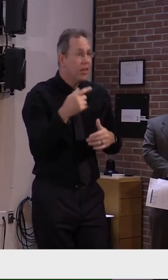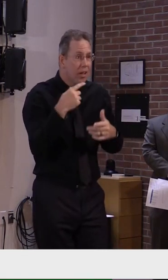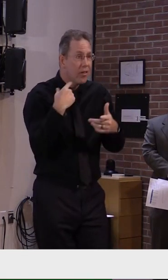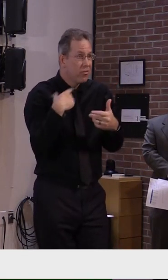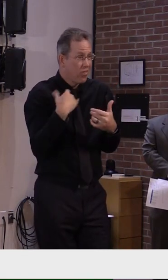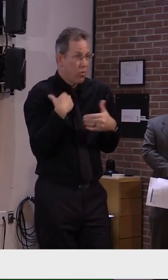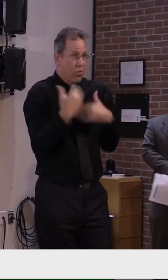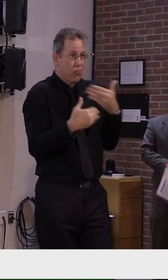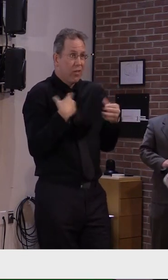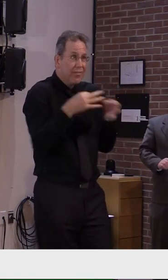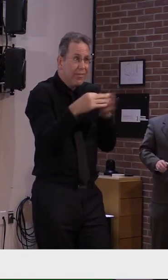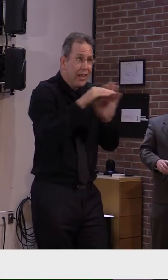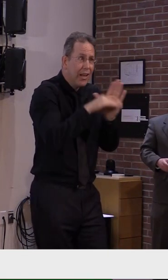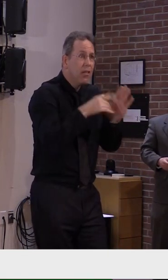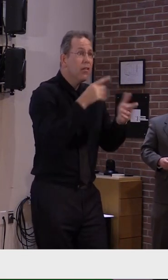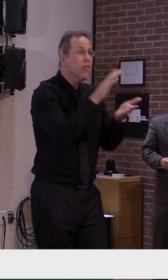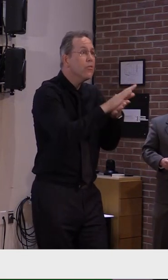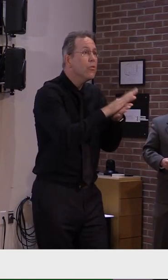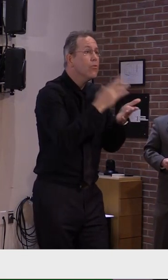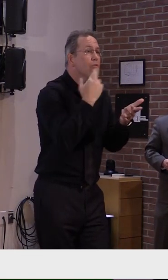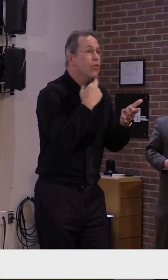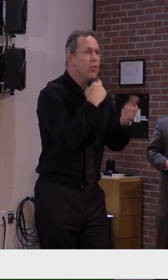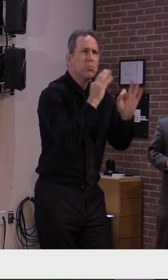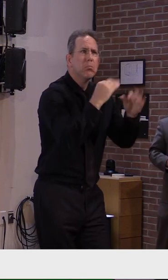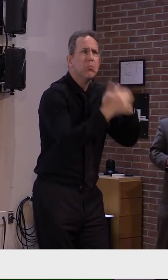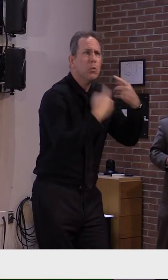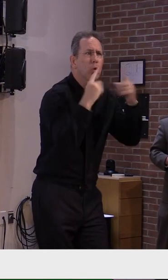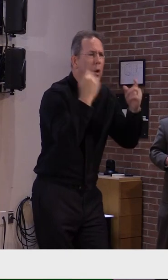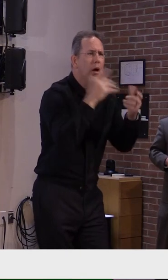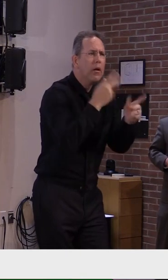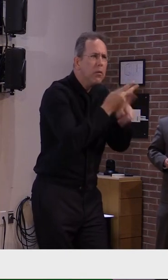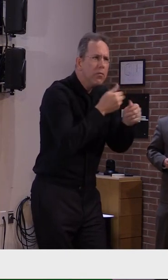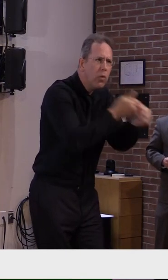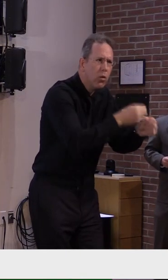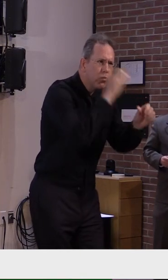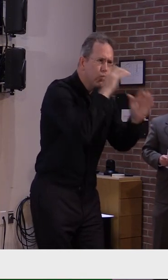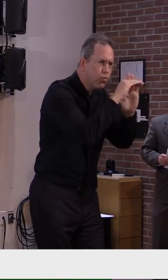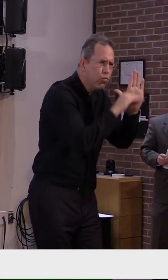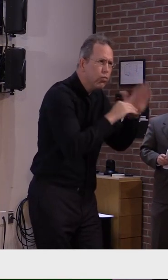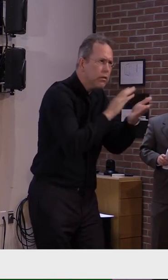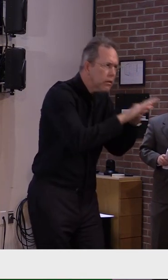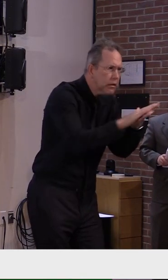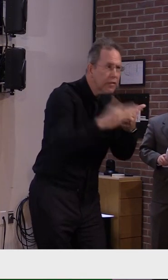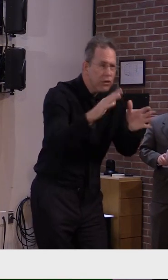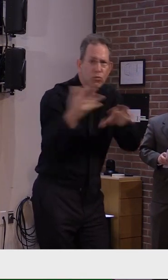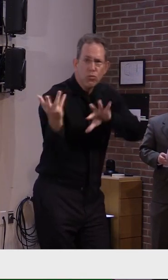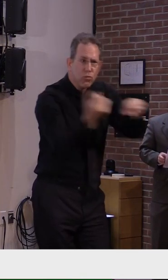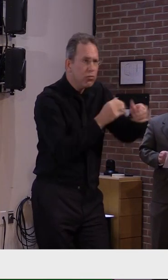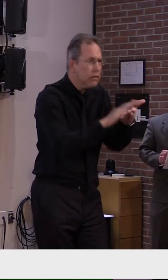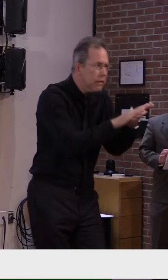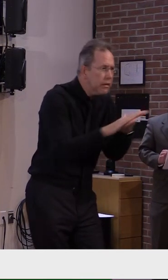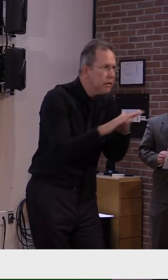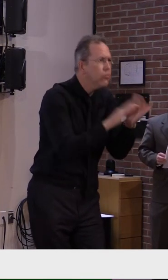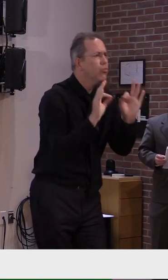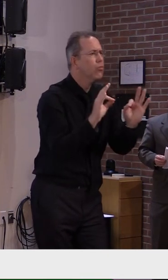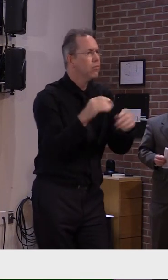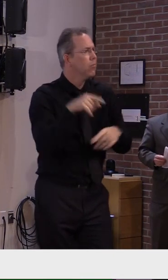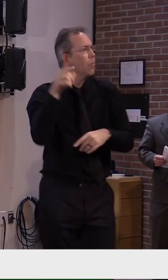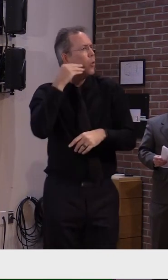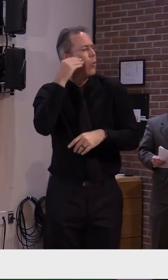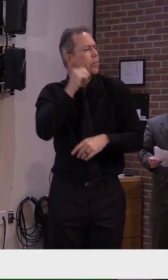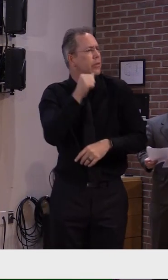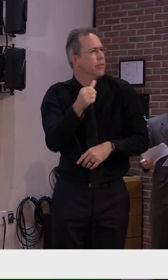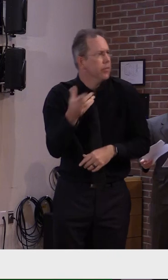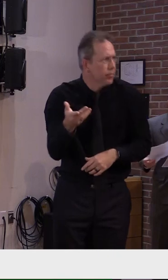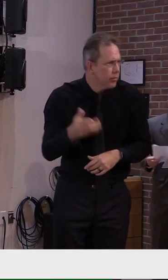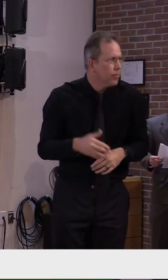that have shown up at schools, we have very few schools that have experienced transmission from one person to another, which